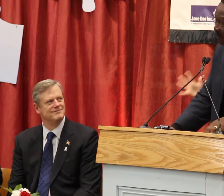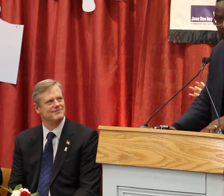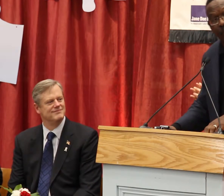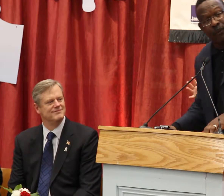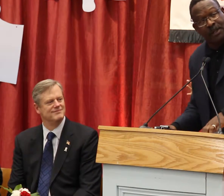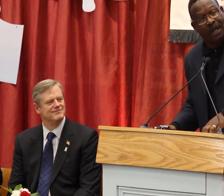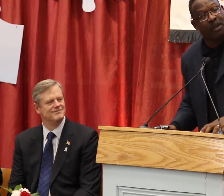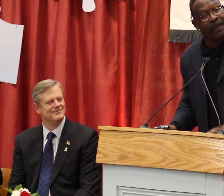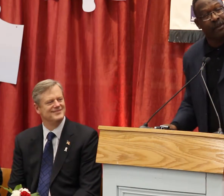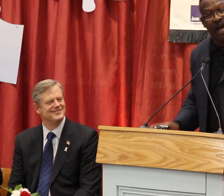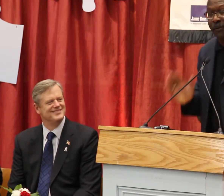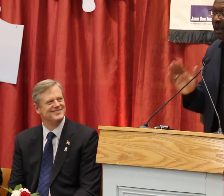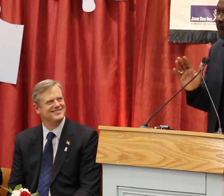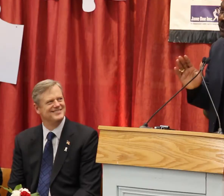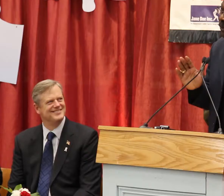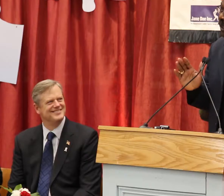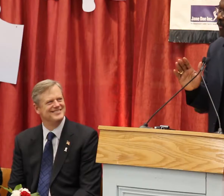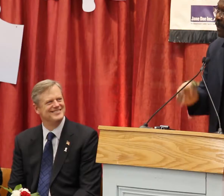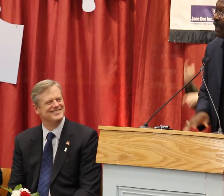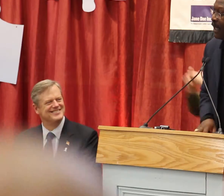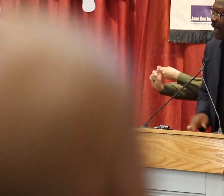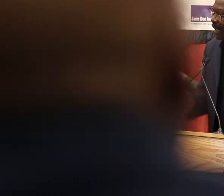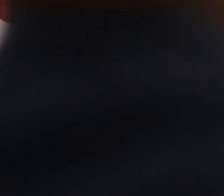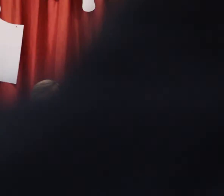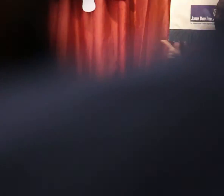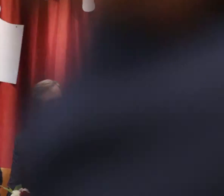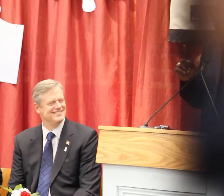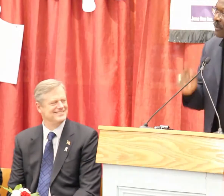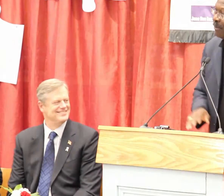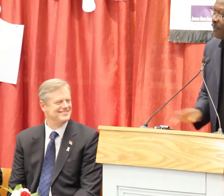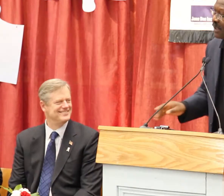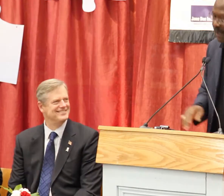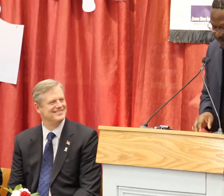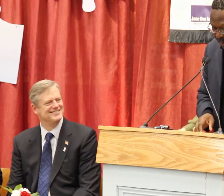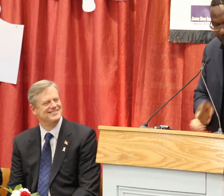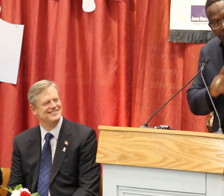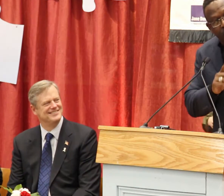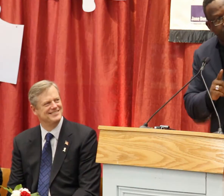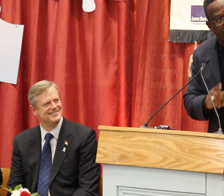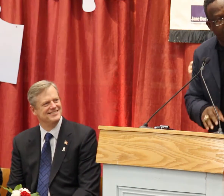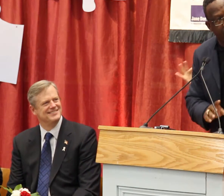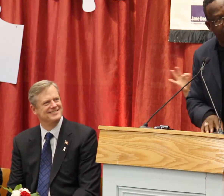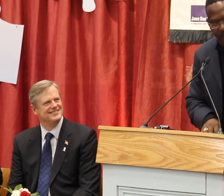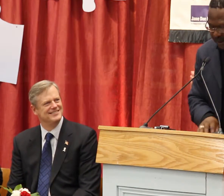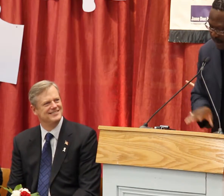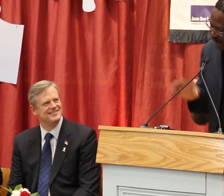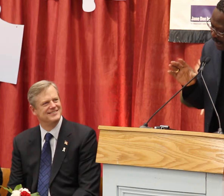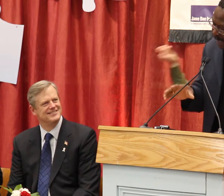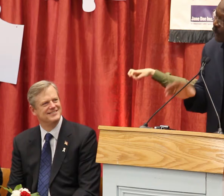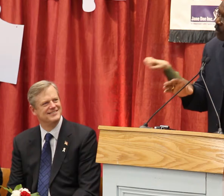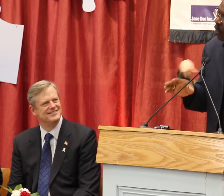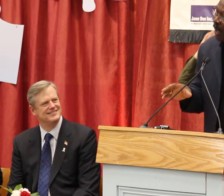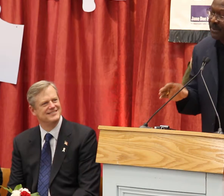speeches make for long friends. So I want to thank you guys for the opportunity. And I'd like to mention one more thing before I step down. I know that there